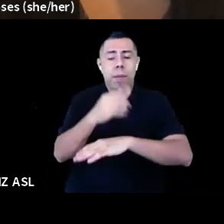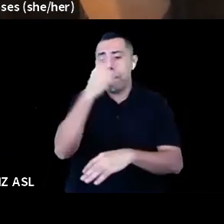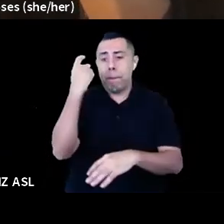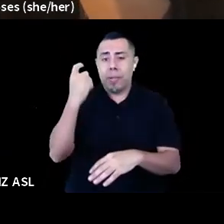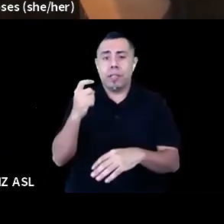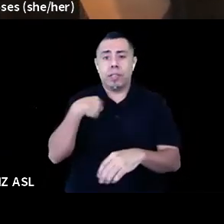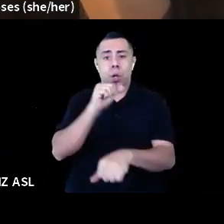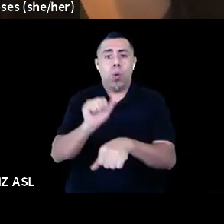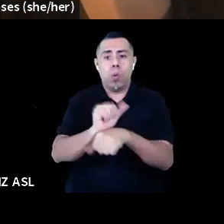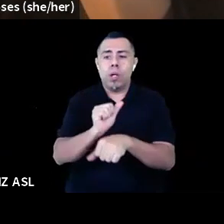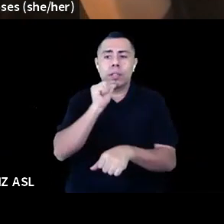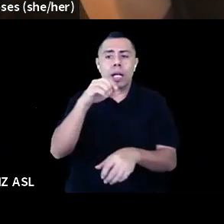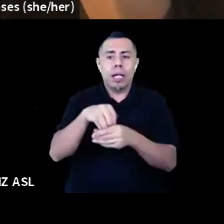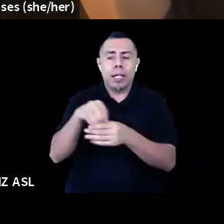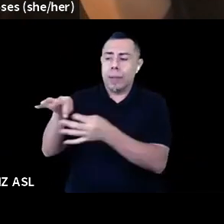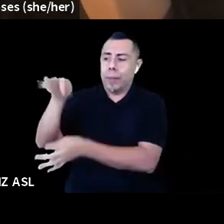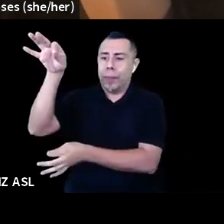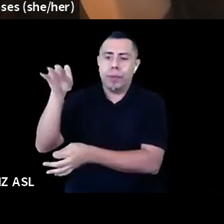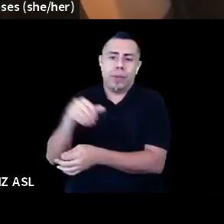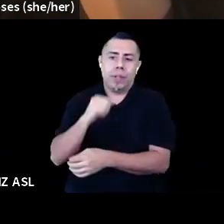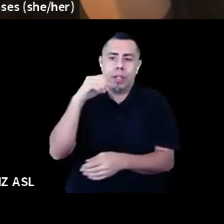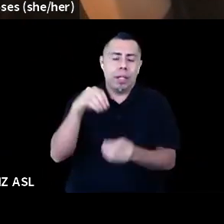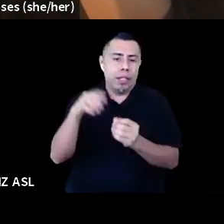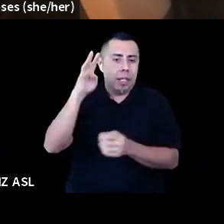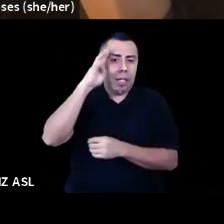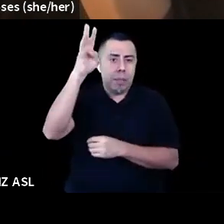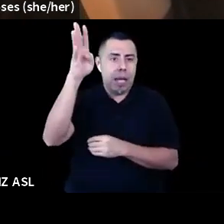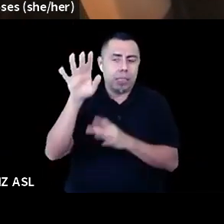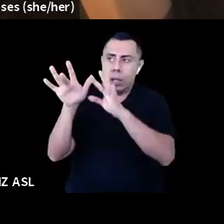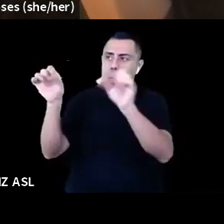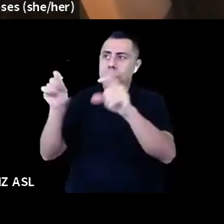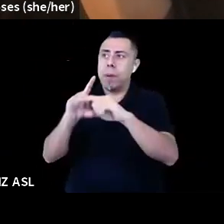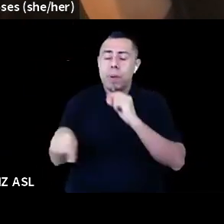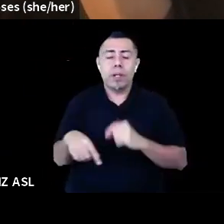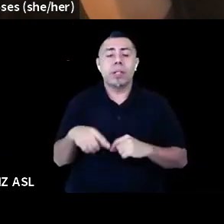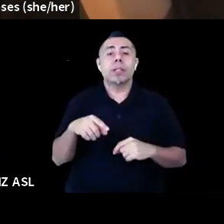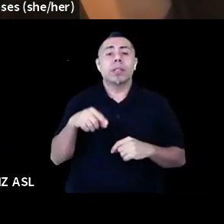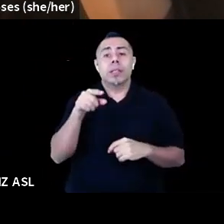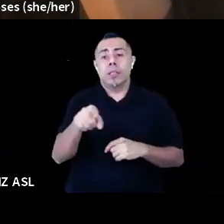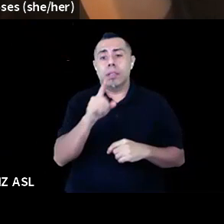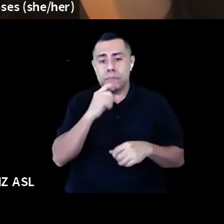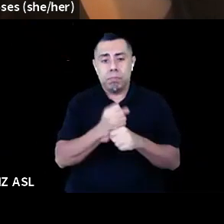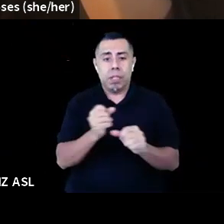void, but is made possible because of physical land and the indigenous people who steward it.